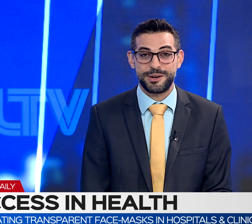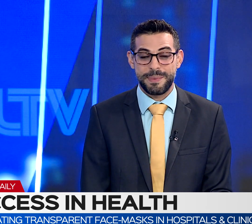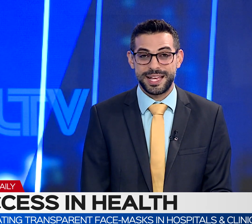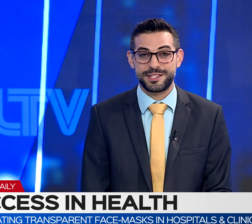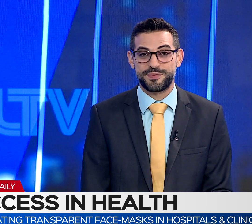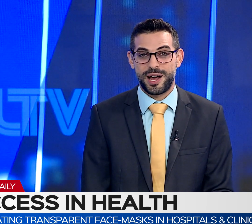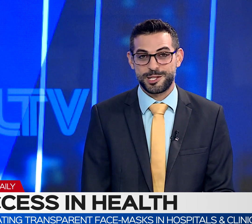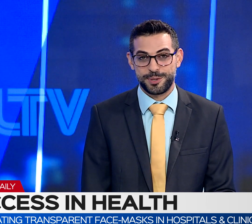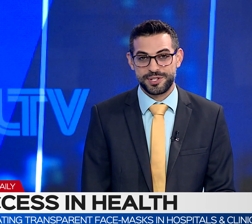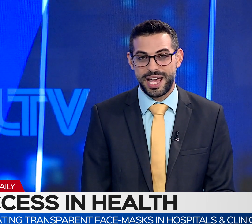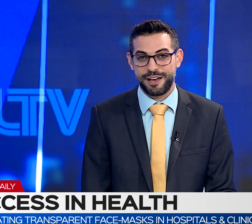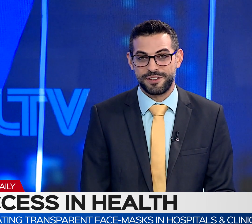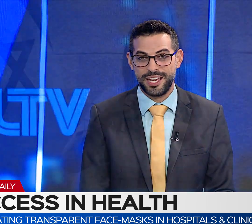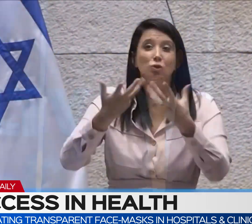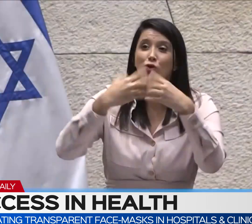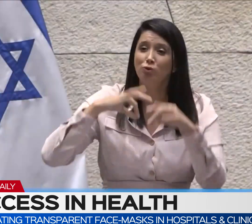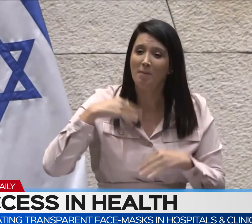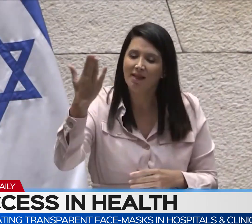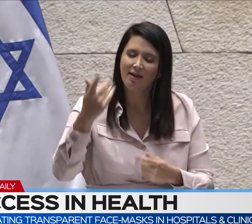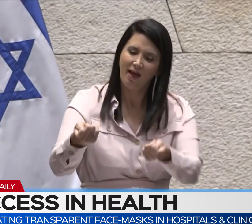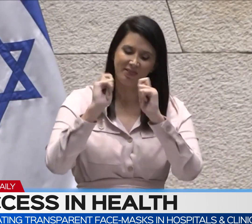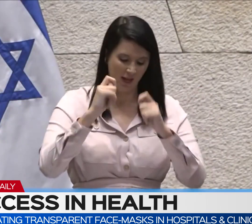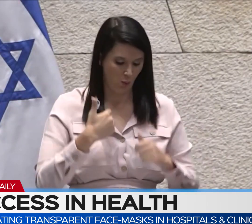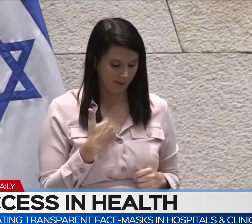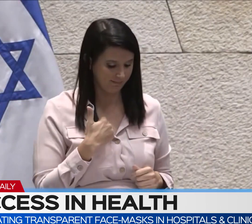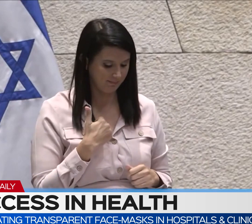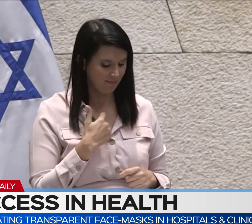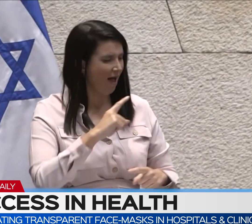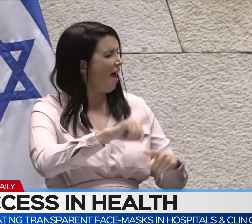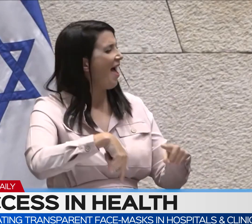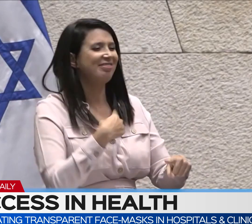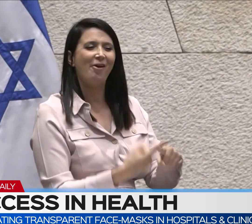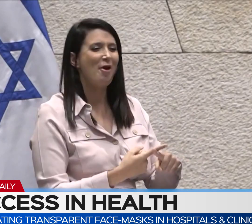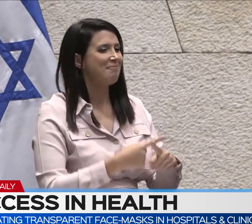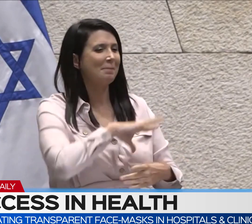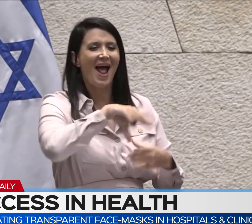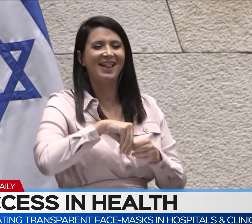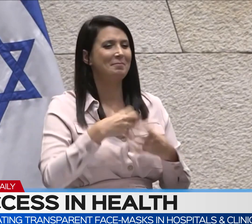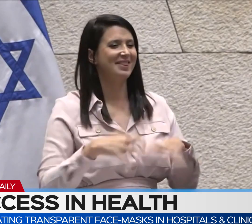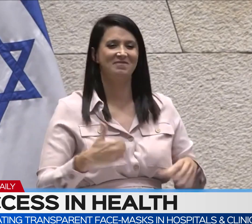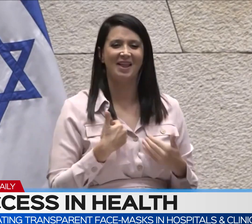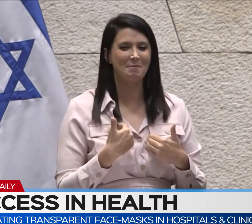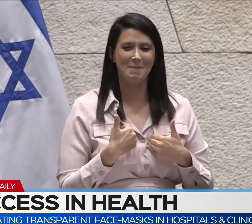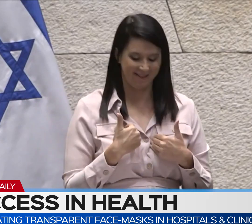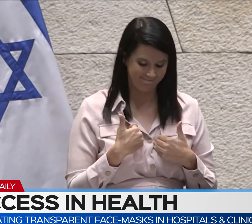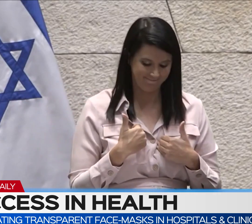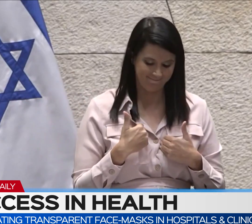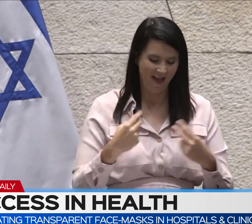masks for hospital staff. And this just one week after Pinto delivering a blistering speech to Knesset on all of the accessibility